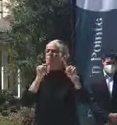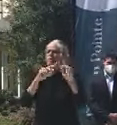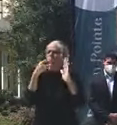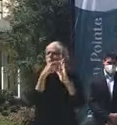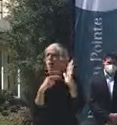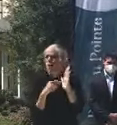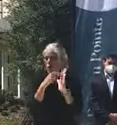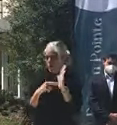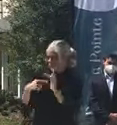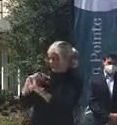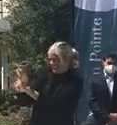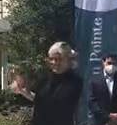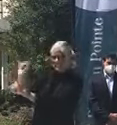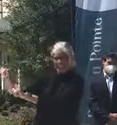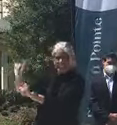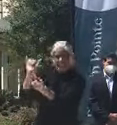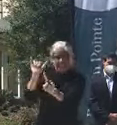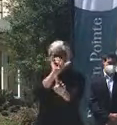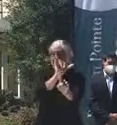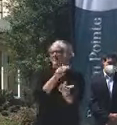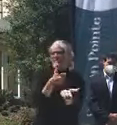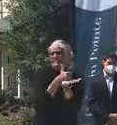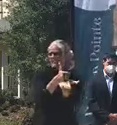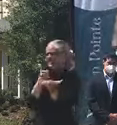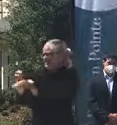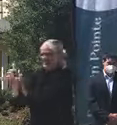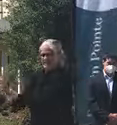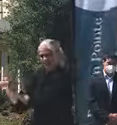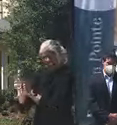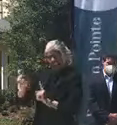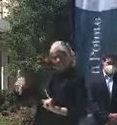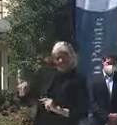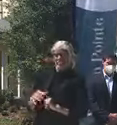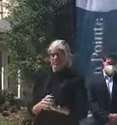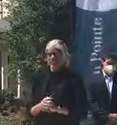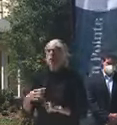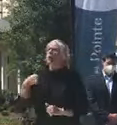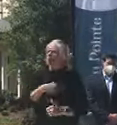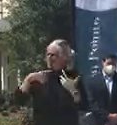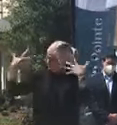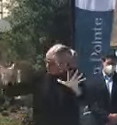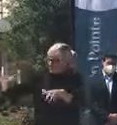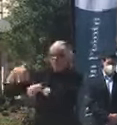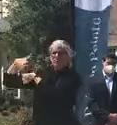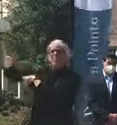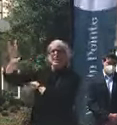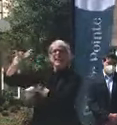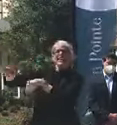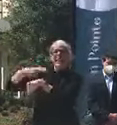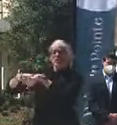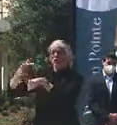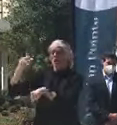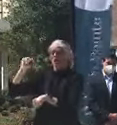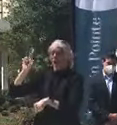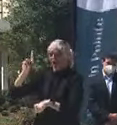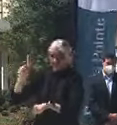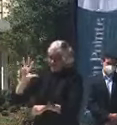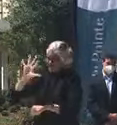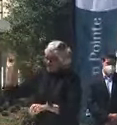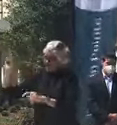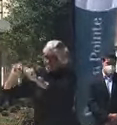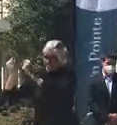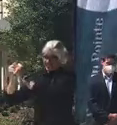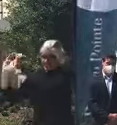to assist as need be. We've sent National Guard strike teams, 50 teams, four-member teams